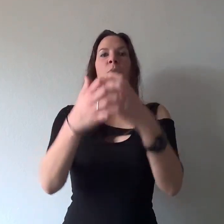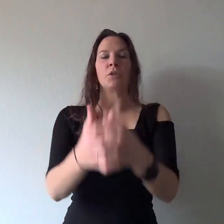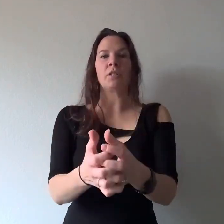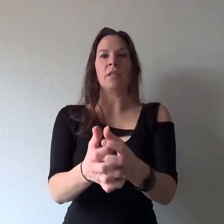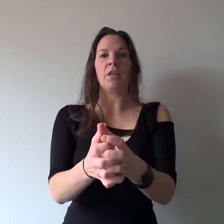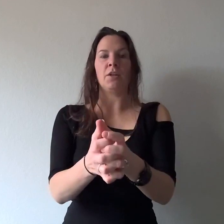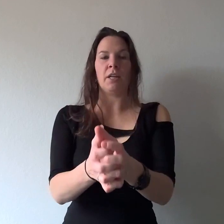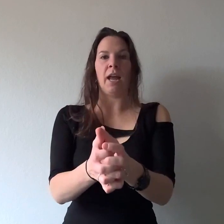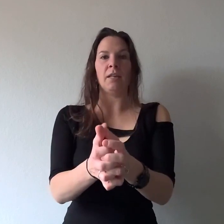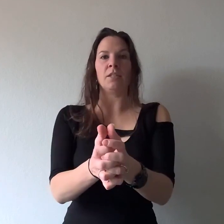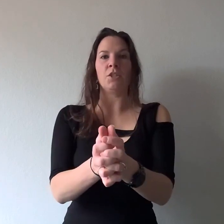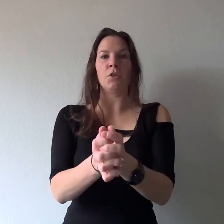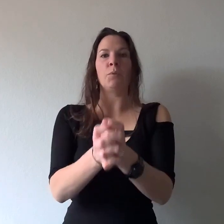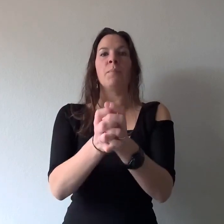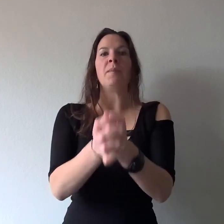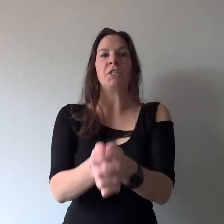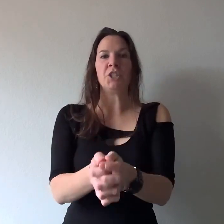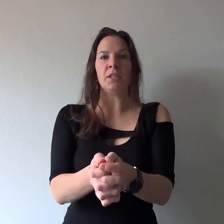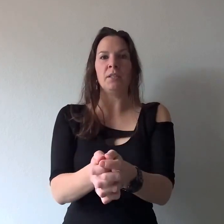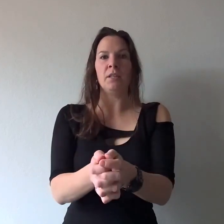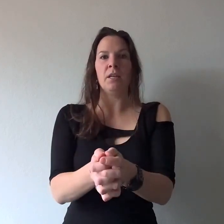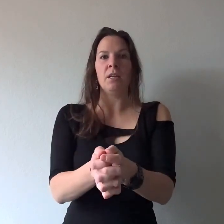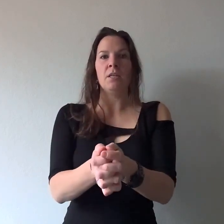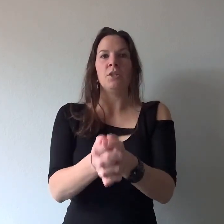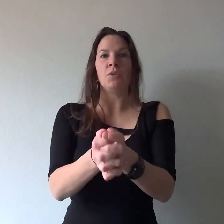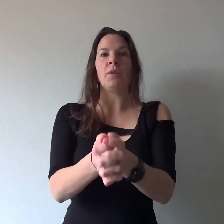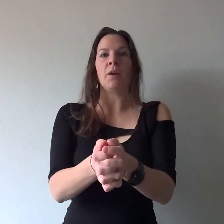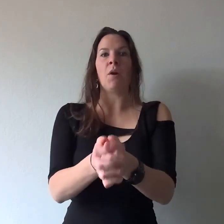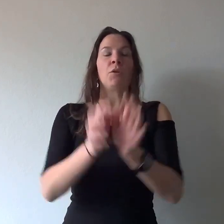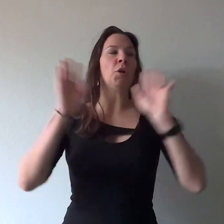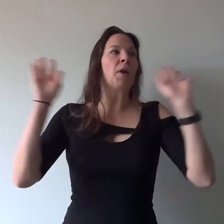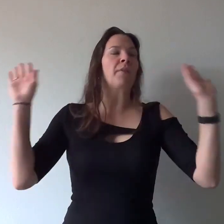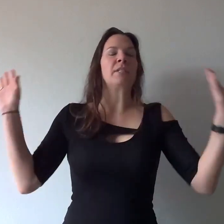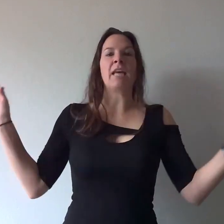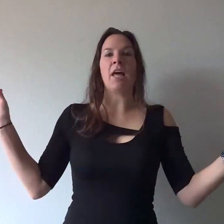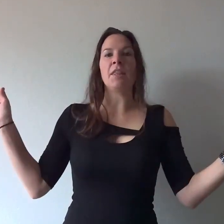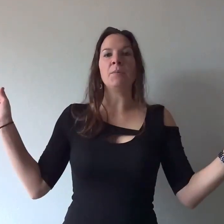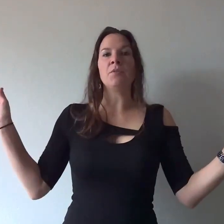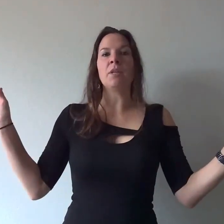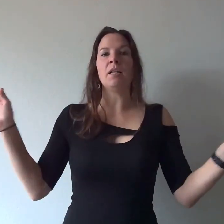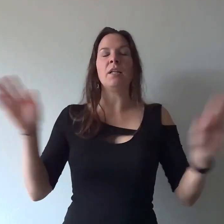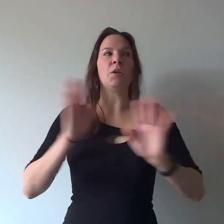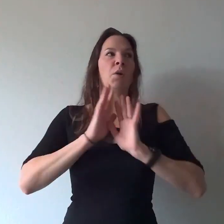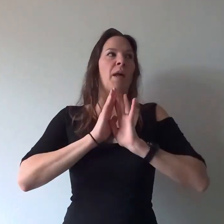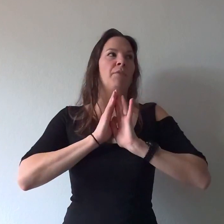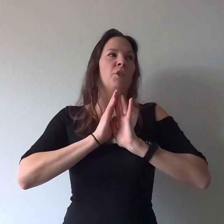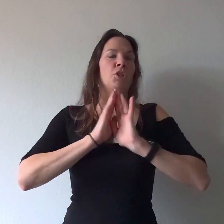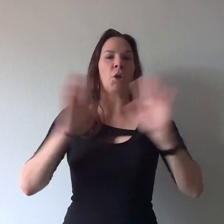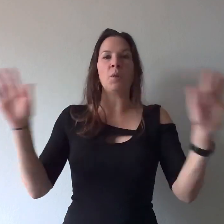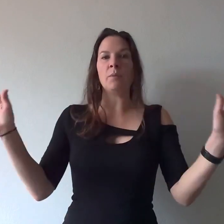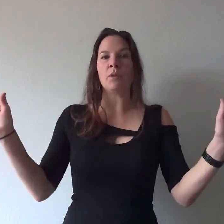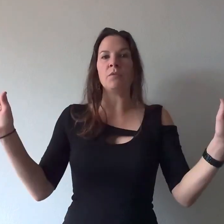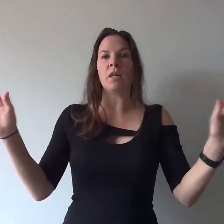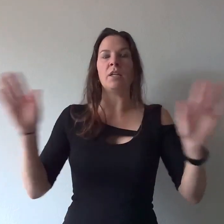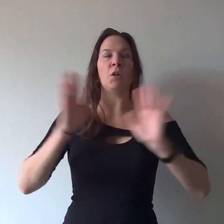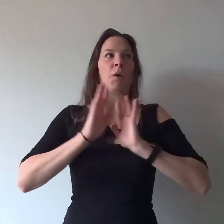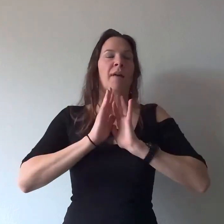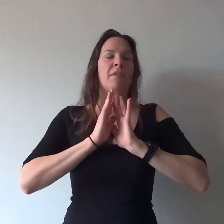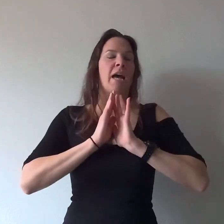person that you're connected to permission to do their own you don't have to tell them you've done it you don't have to show them you've done it you don't have to ask